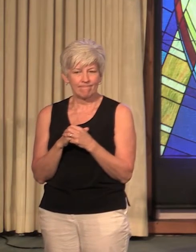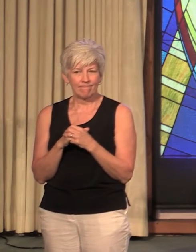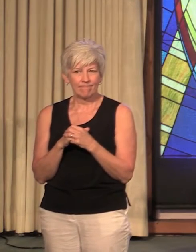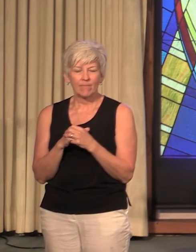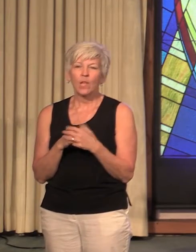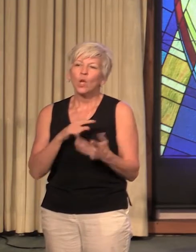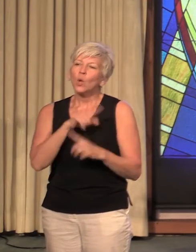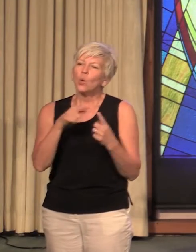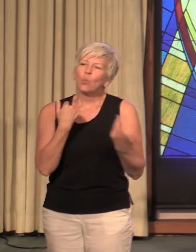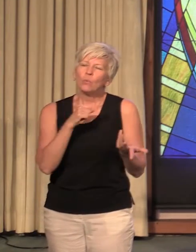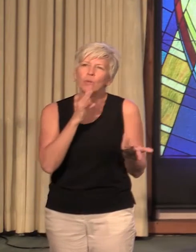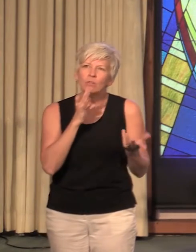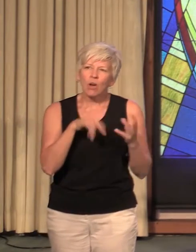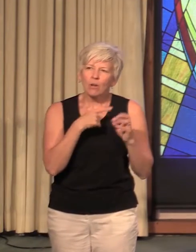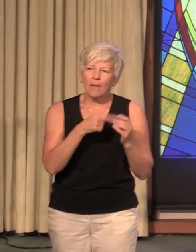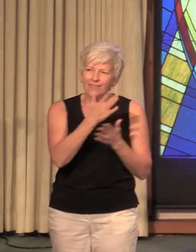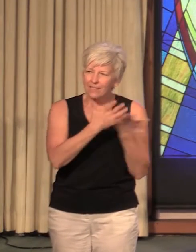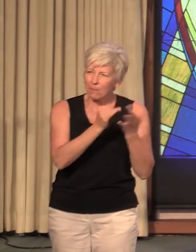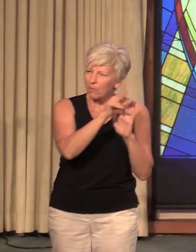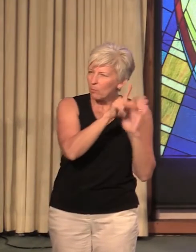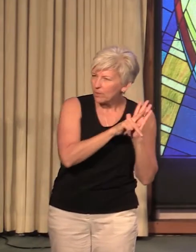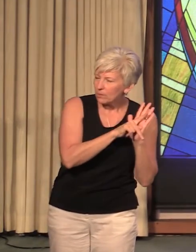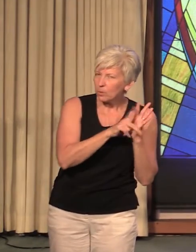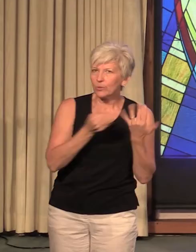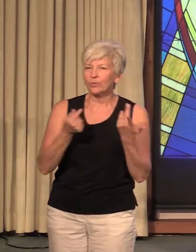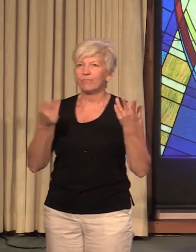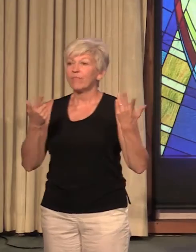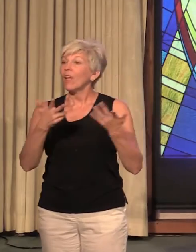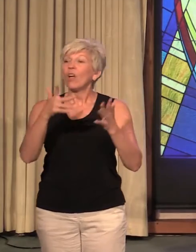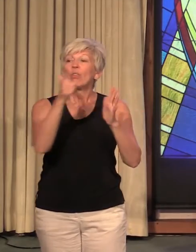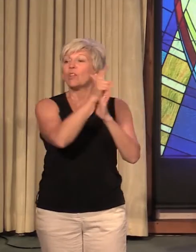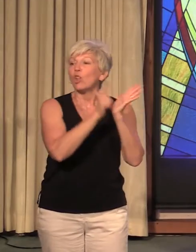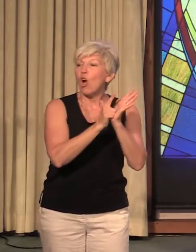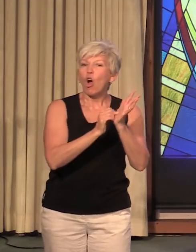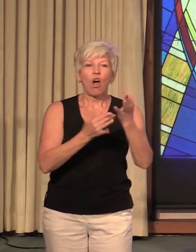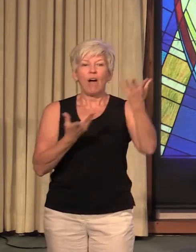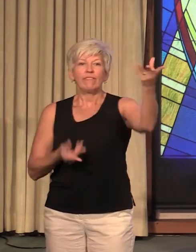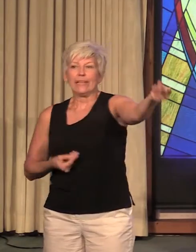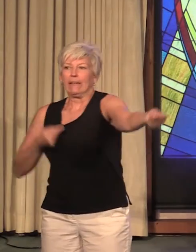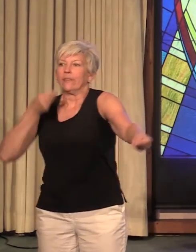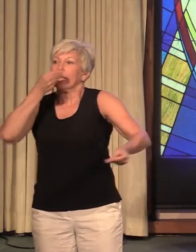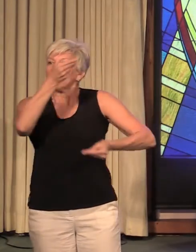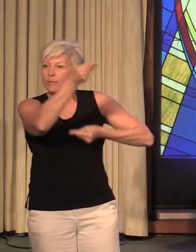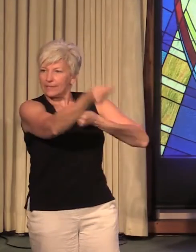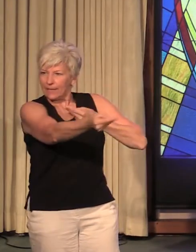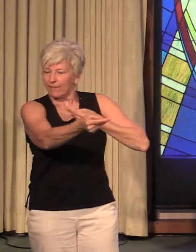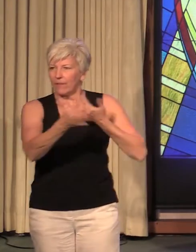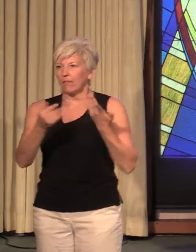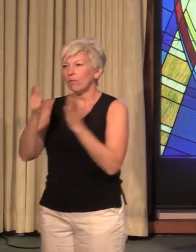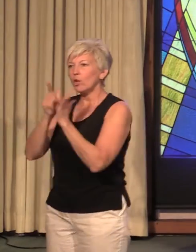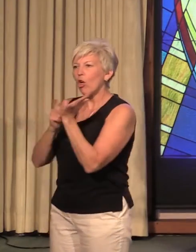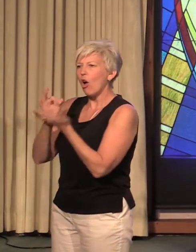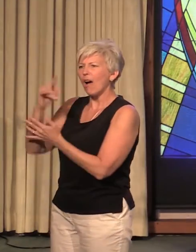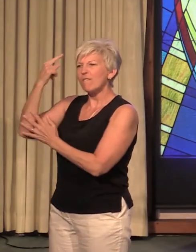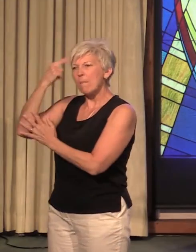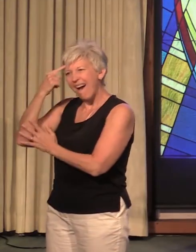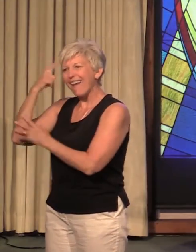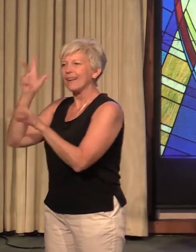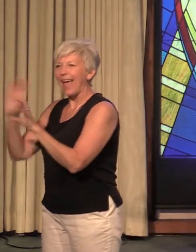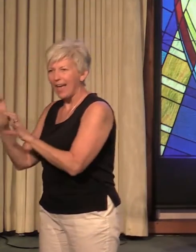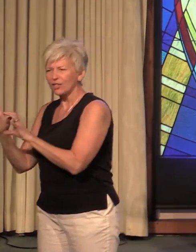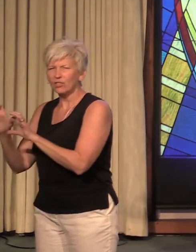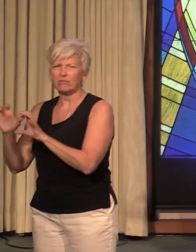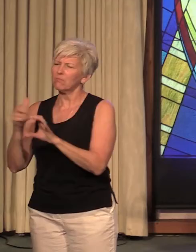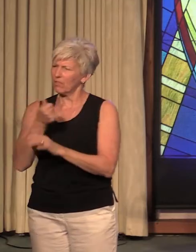we talk about some of these principles, the law of giving and receiving, the law of mind action. There are a lot of other